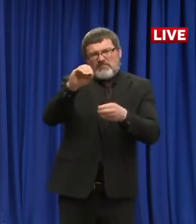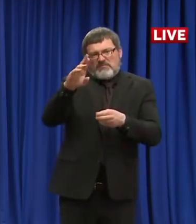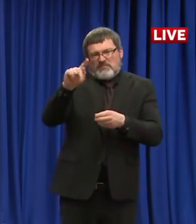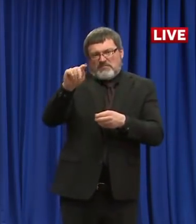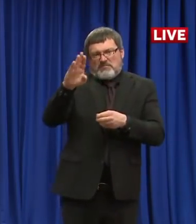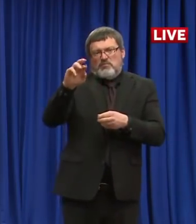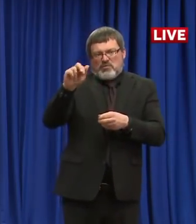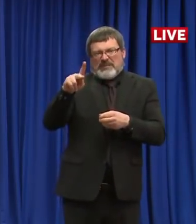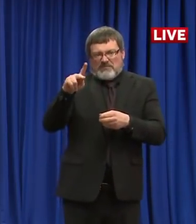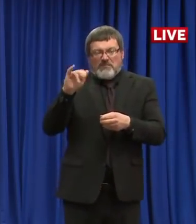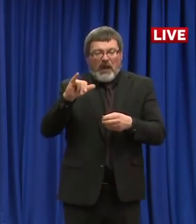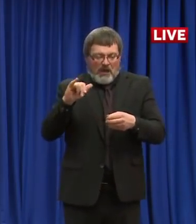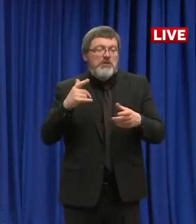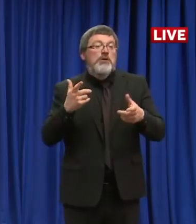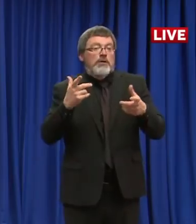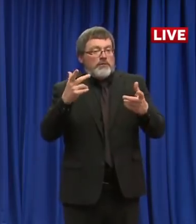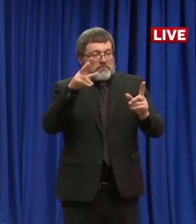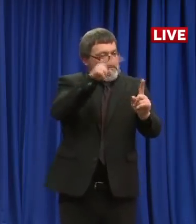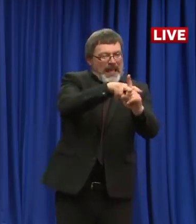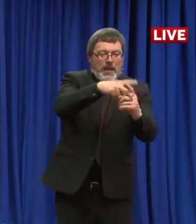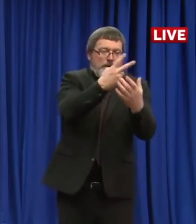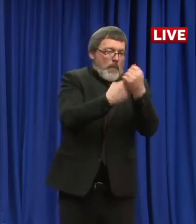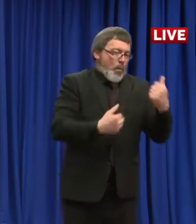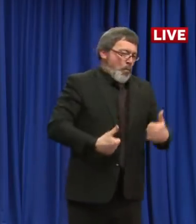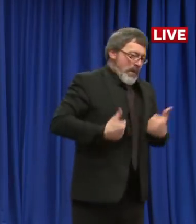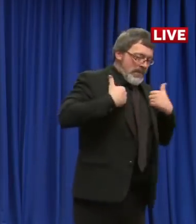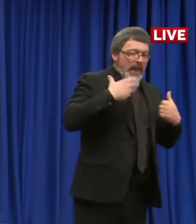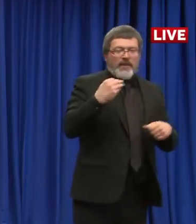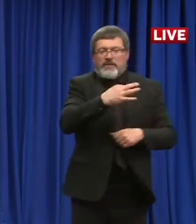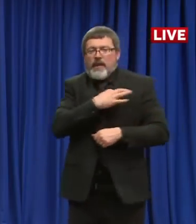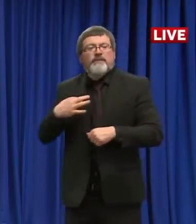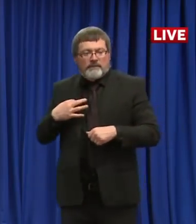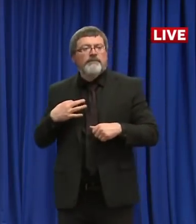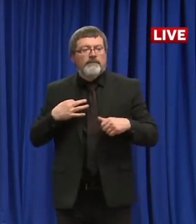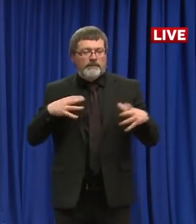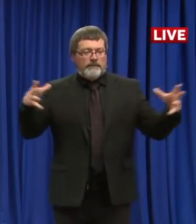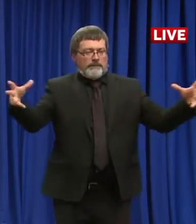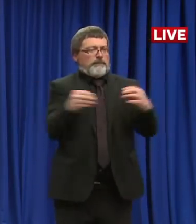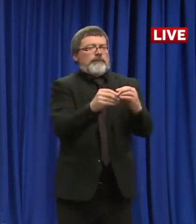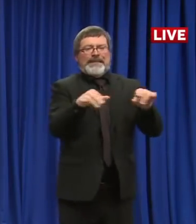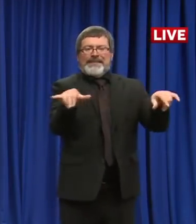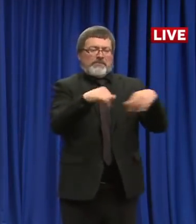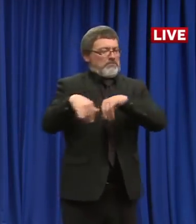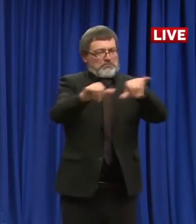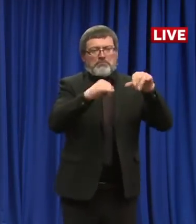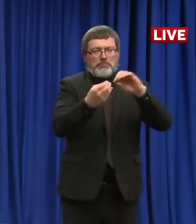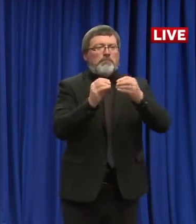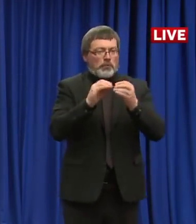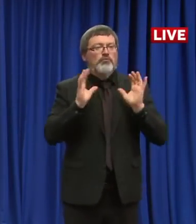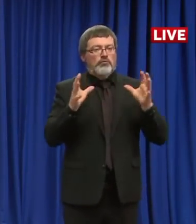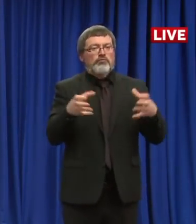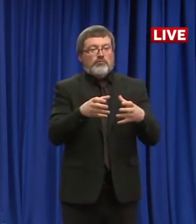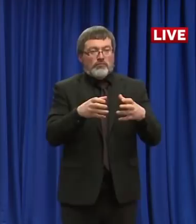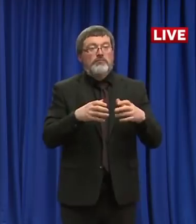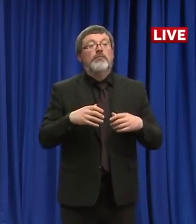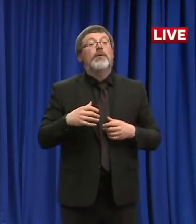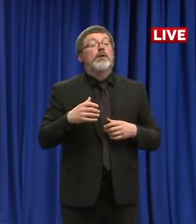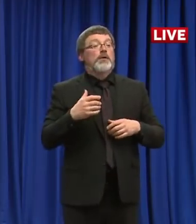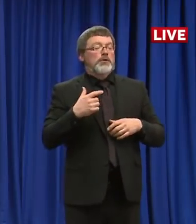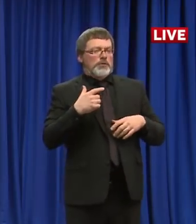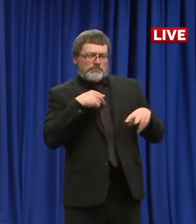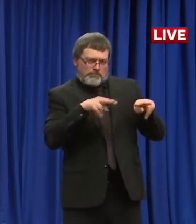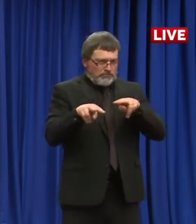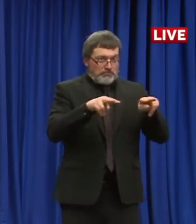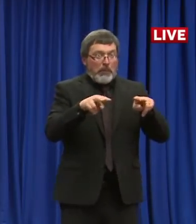and residents. So, you know, anytime that there is a facility that, that we feel like really